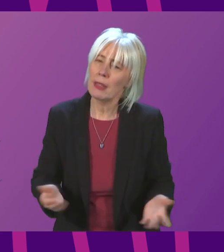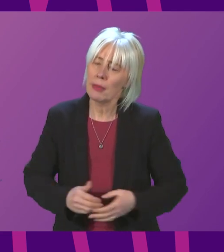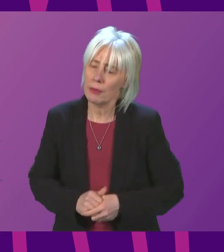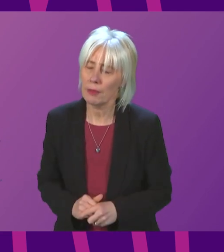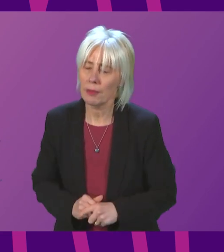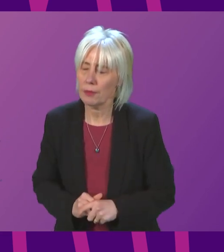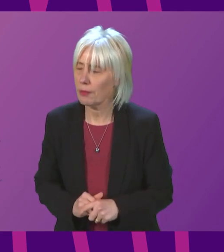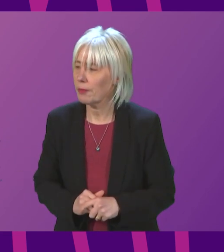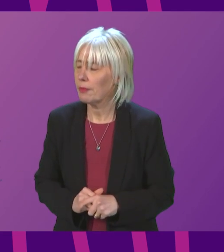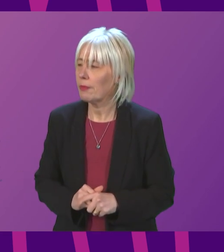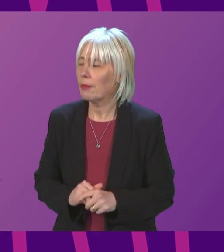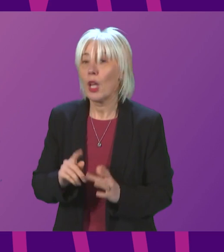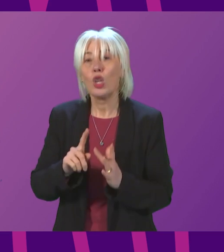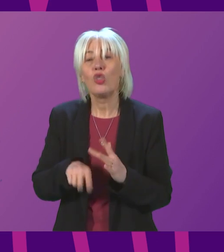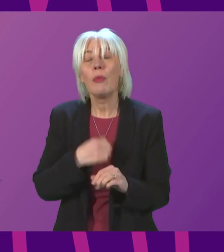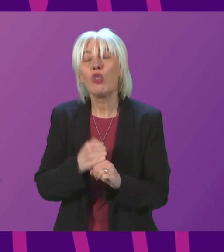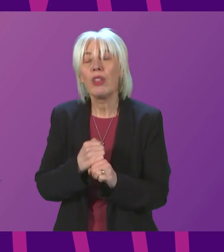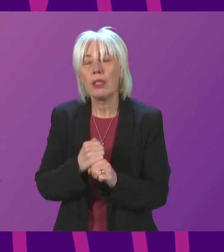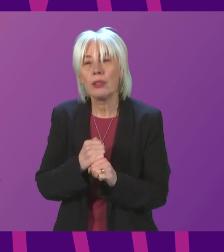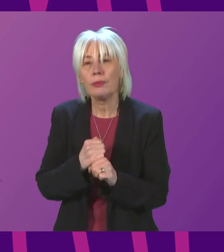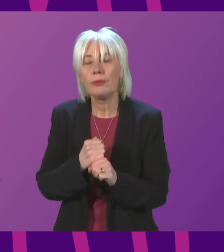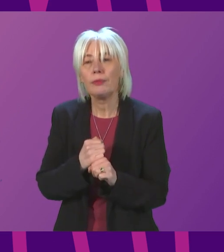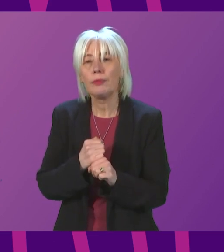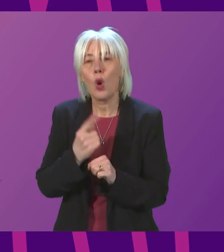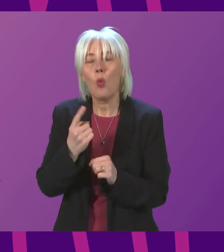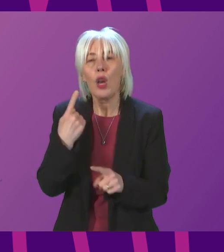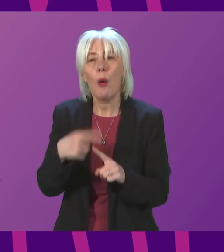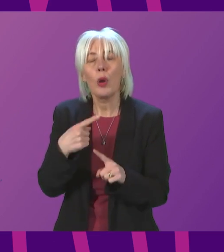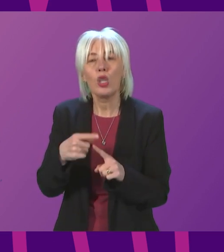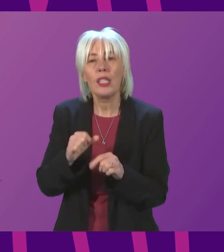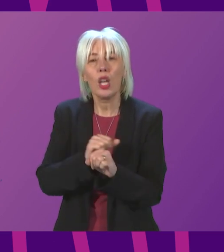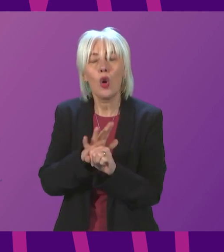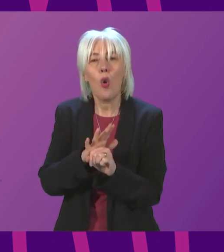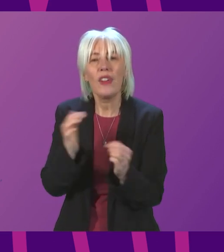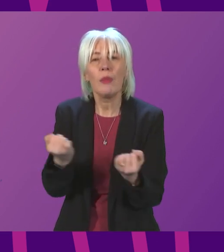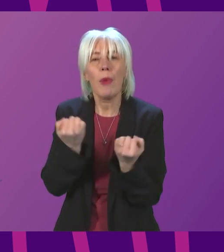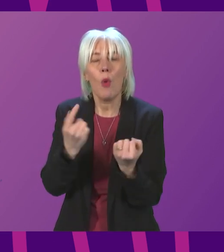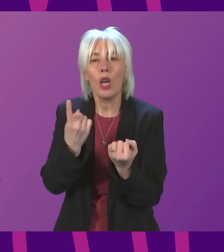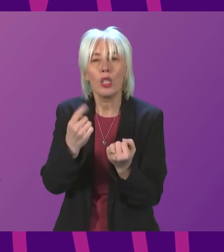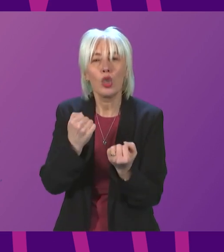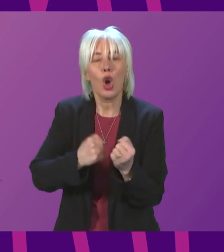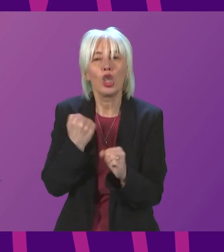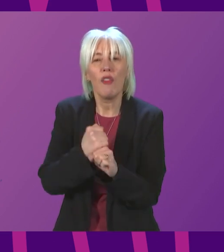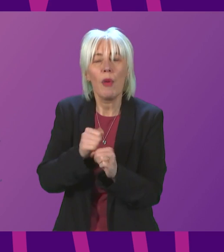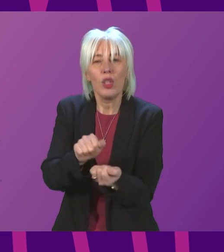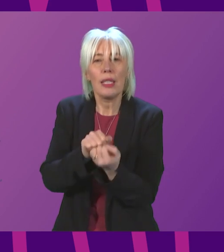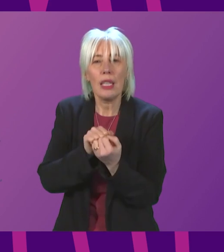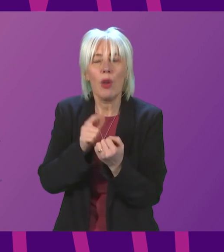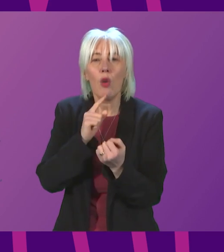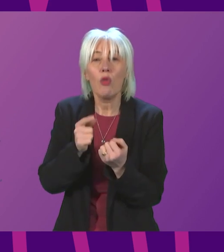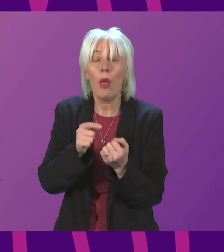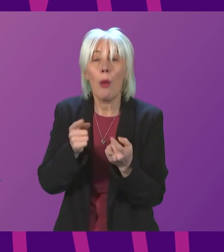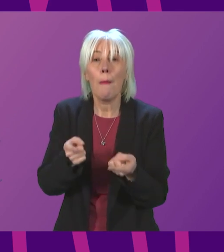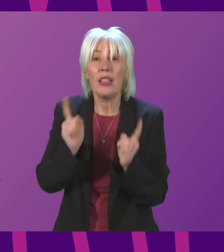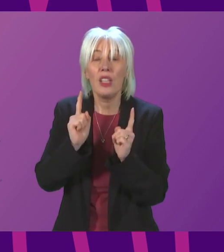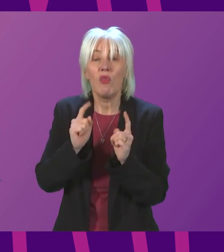by Siobhan Brown. Thank you Presidenting Officer. One of the emergency Covid powers that the Government is seeking to retain is ministerial power to release prisoners